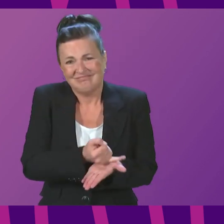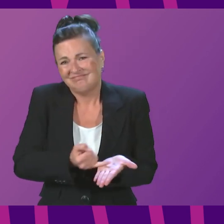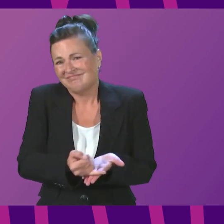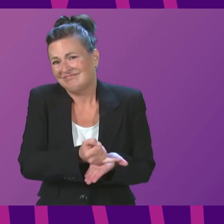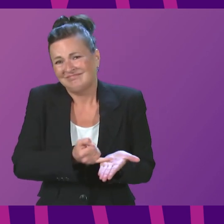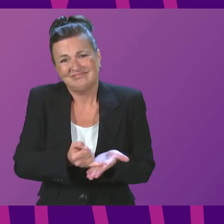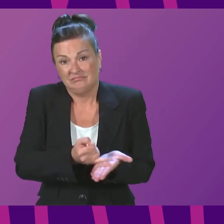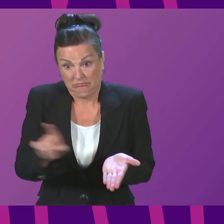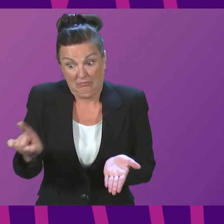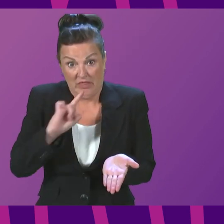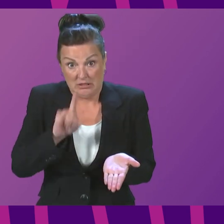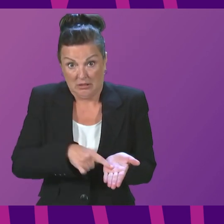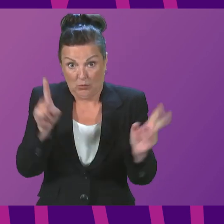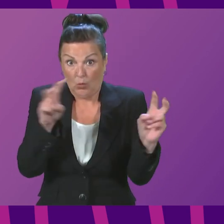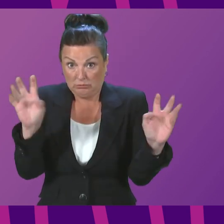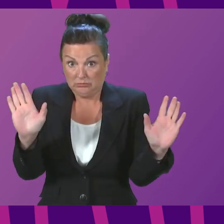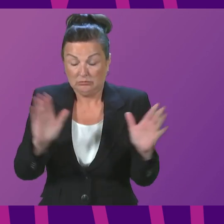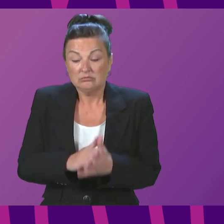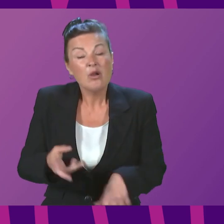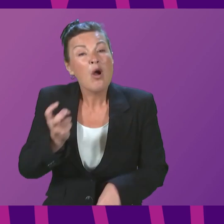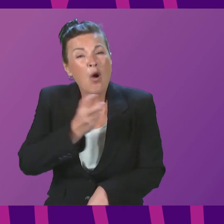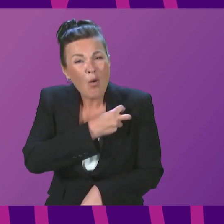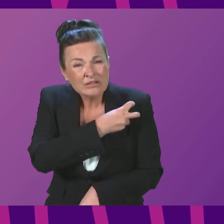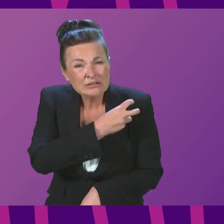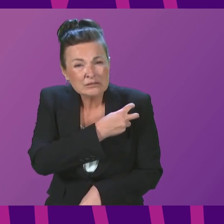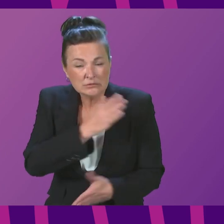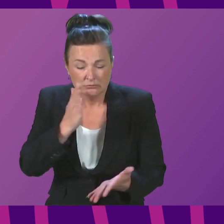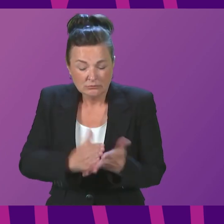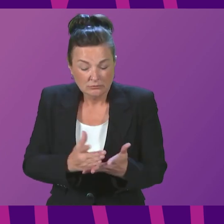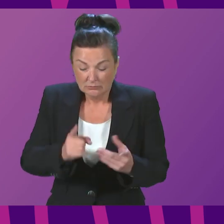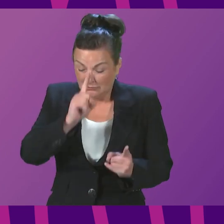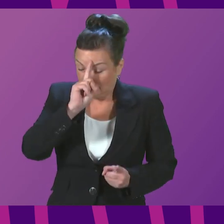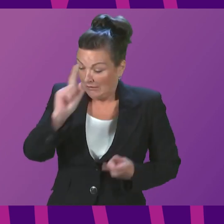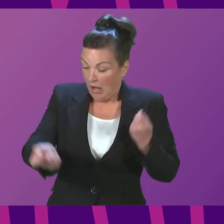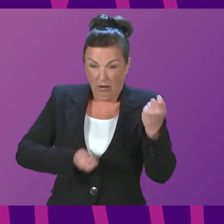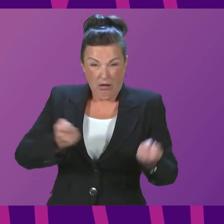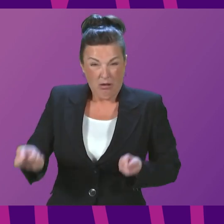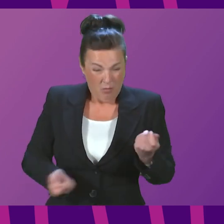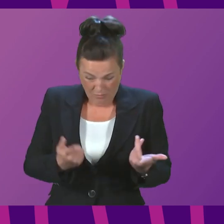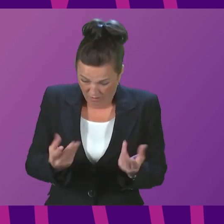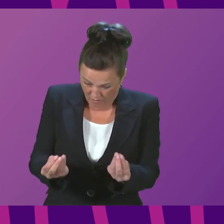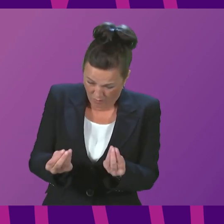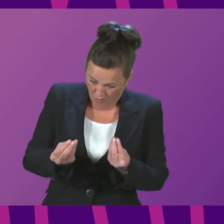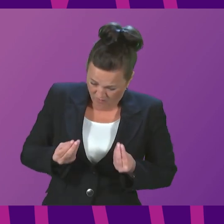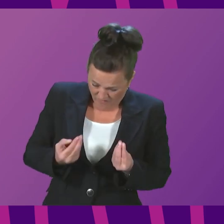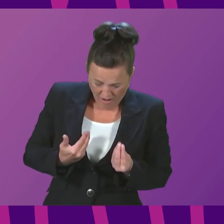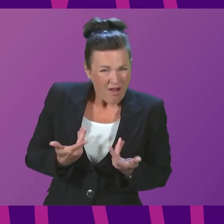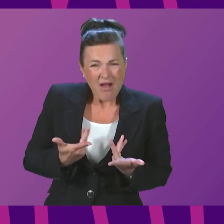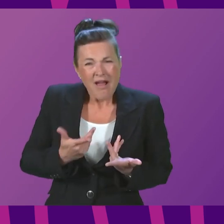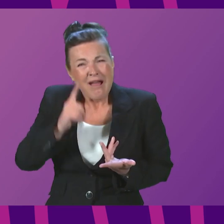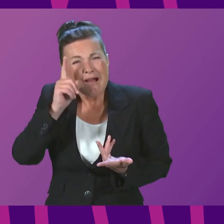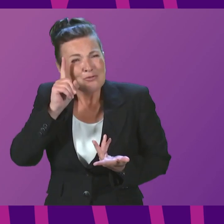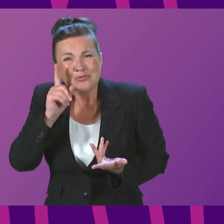They say, and this is a direct quote, Officers are incandescent at the current pay officer. They are beyond angry